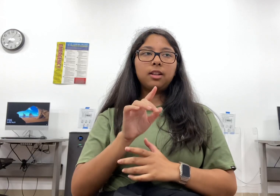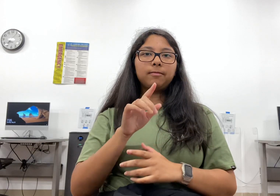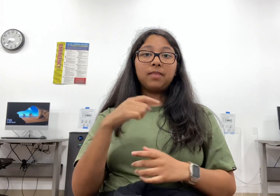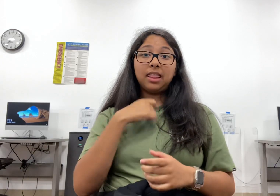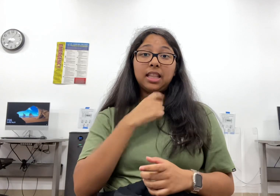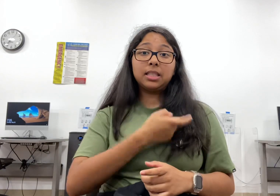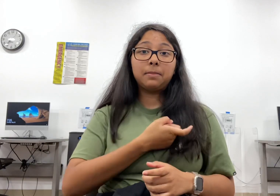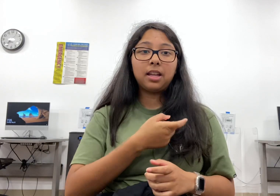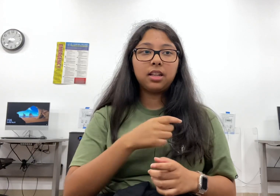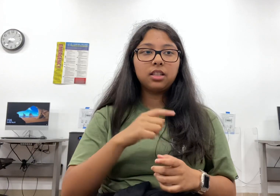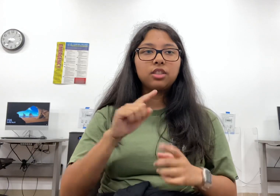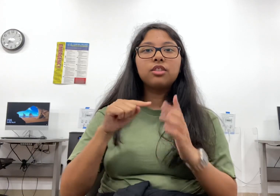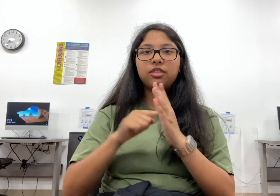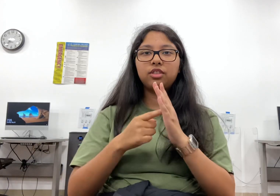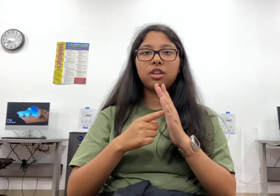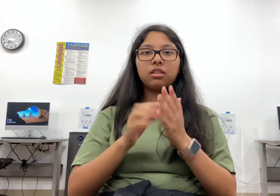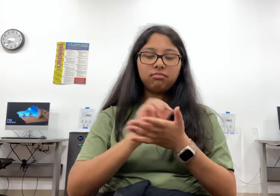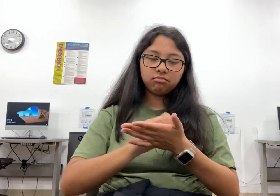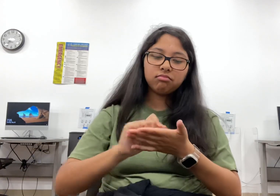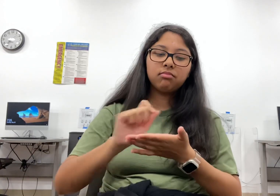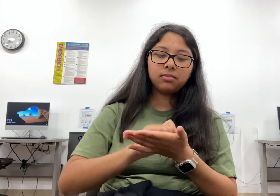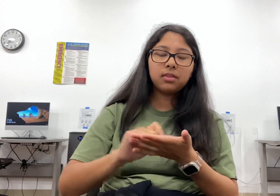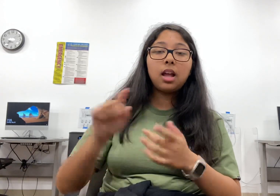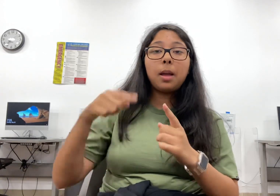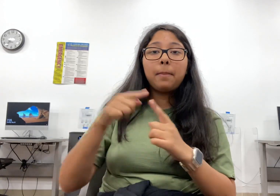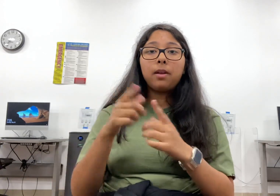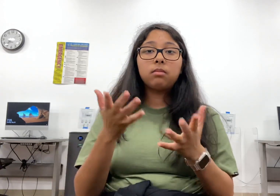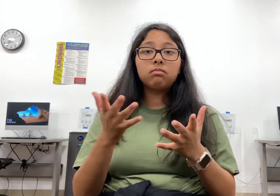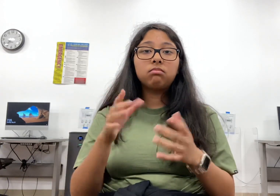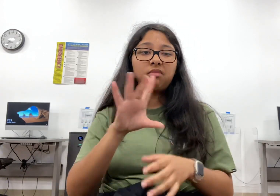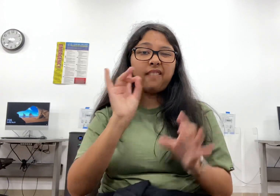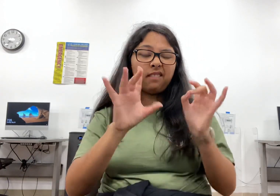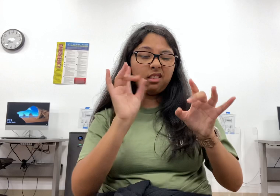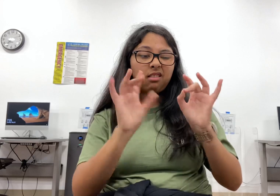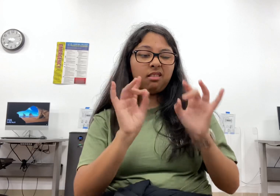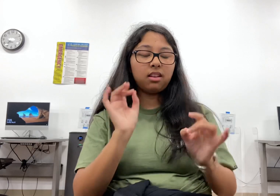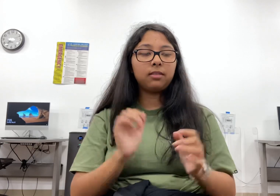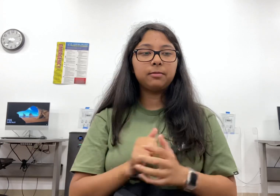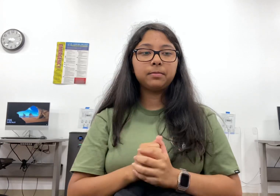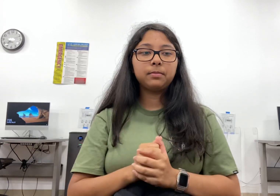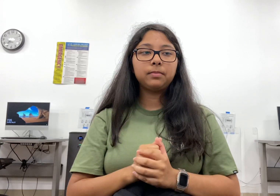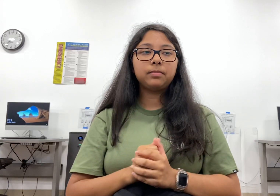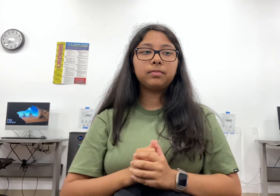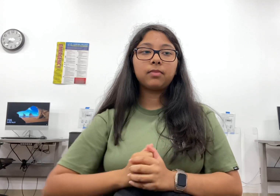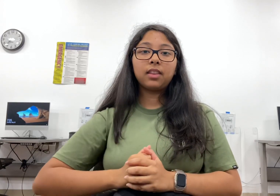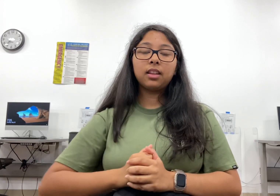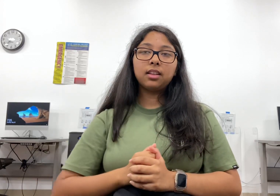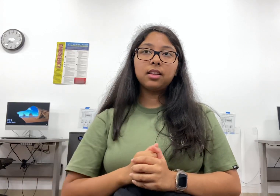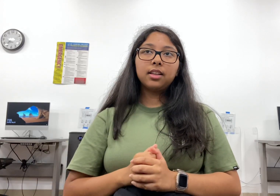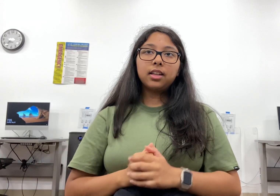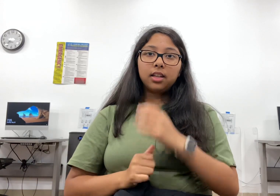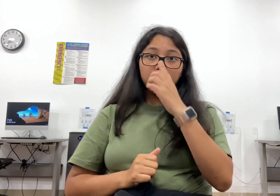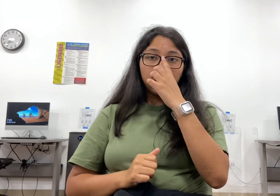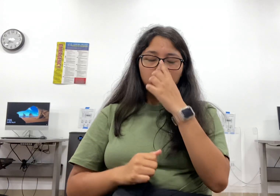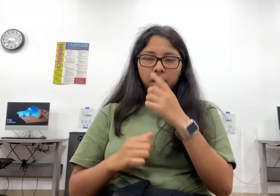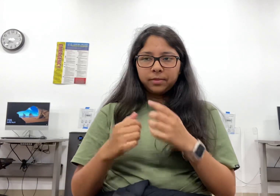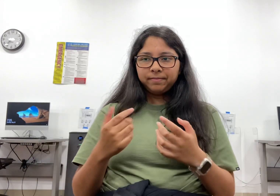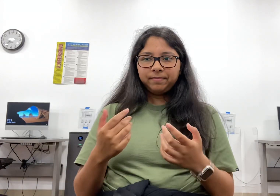Before that, we have only theories from the evidence that was found in